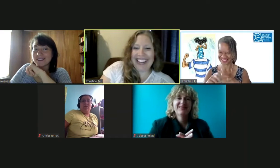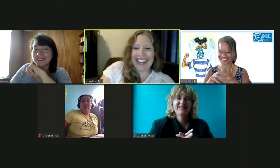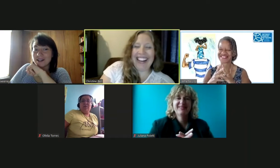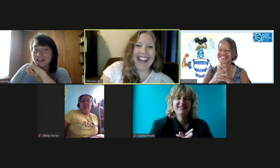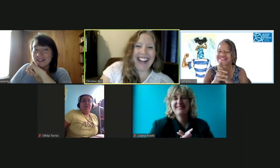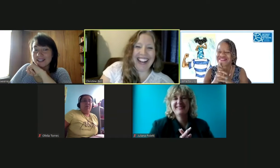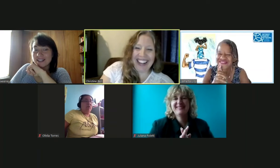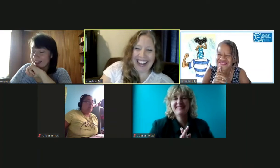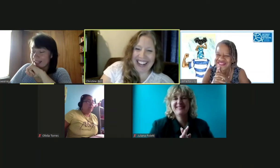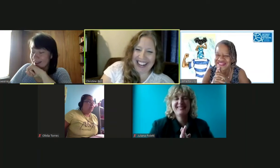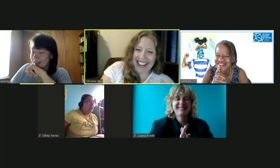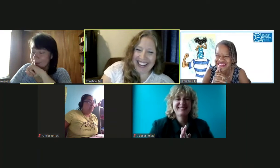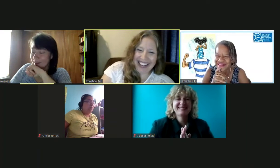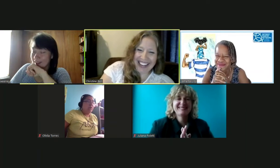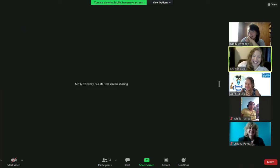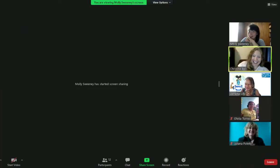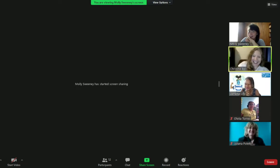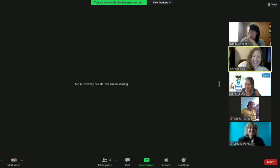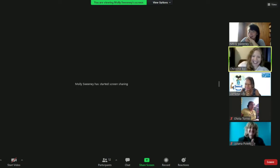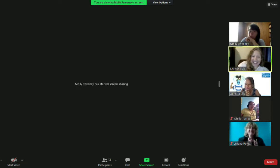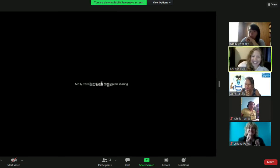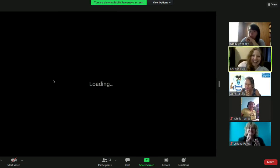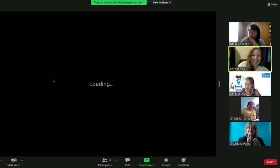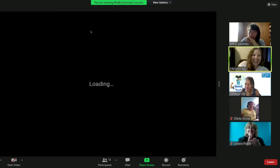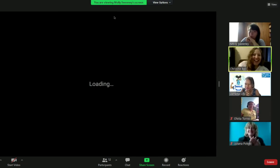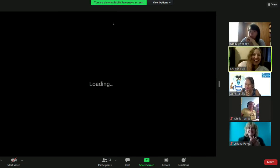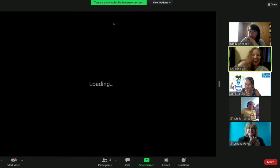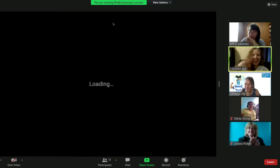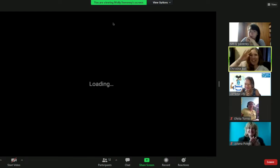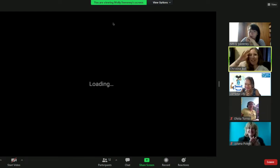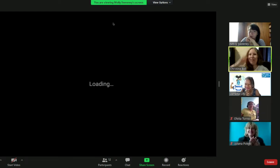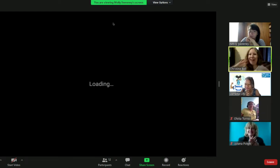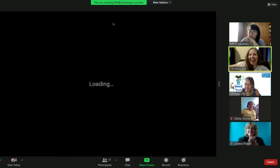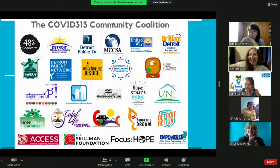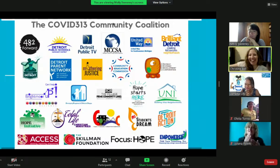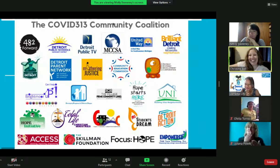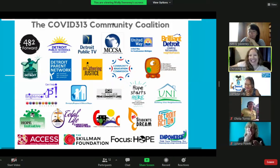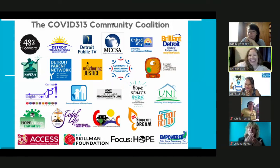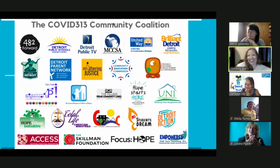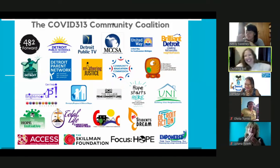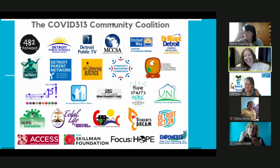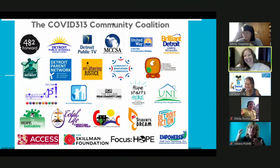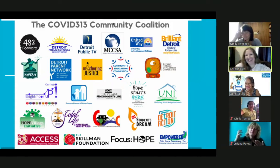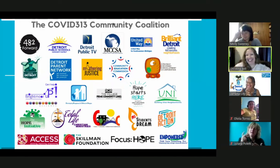we're alive it's good to be back